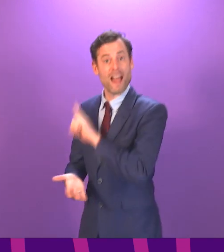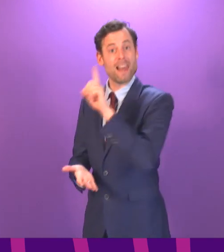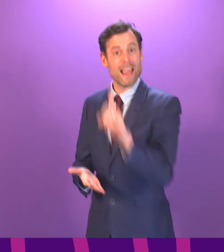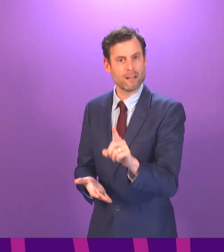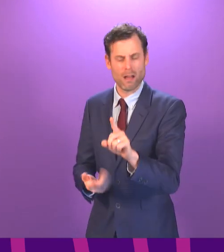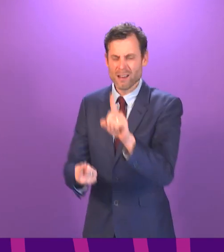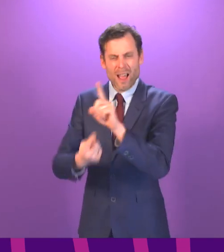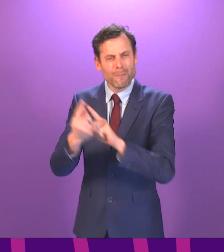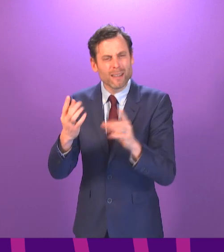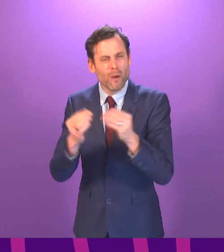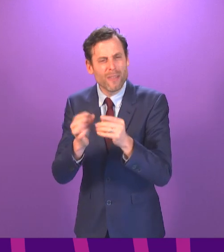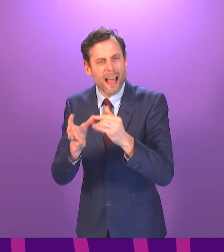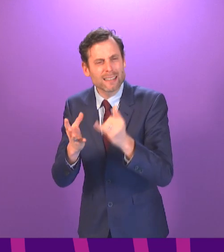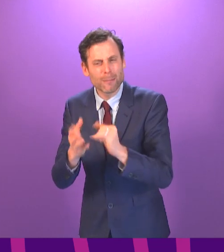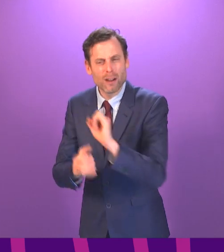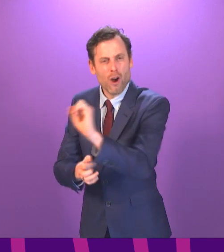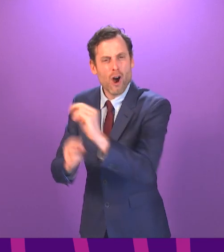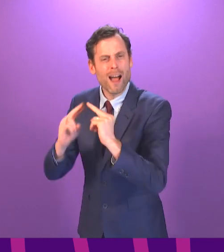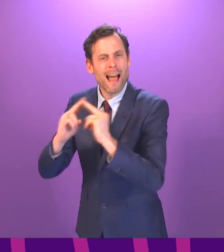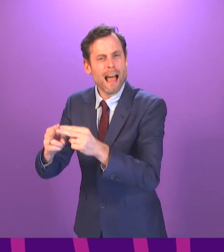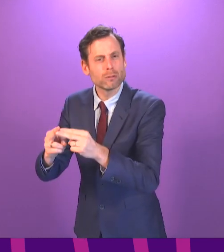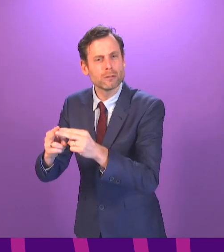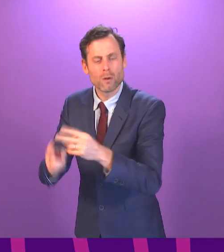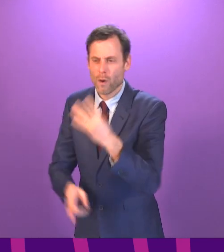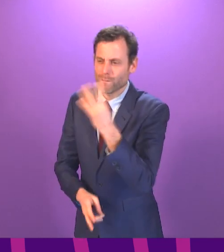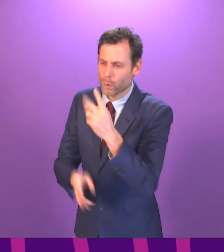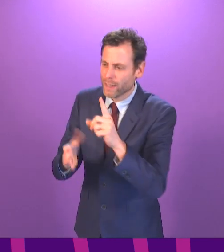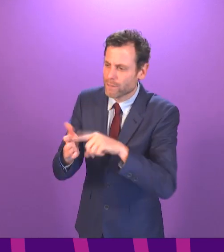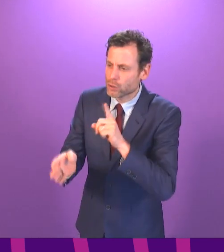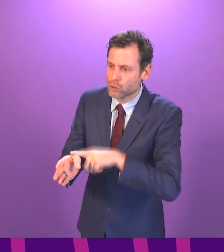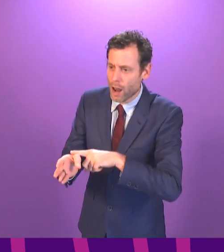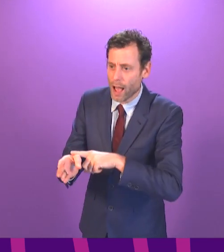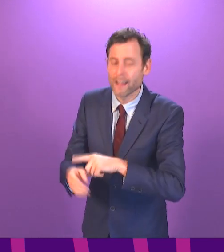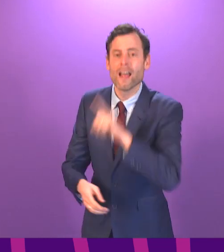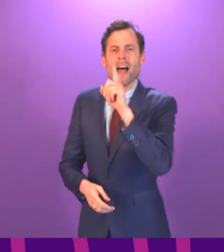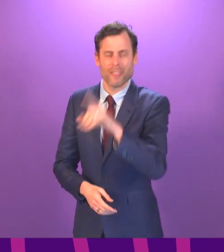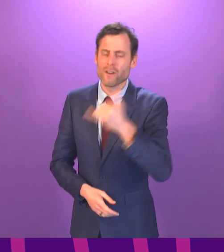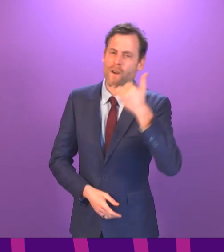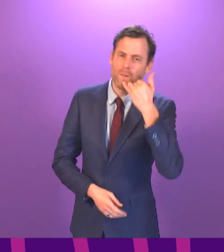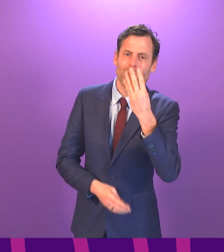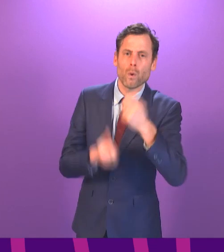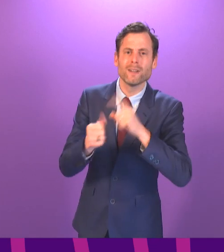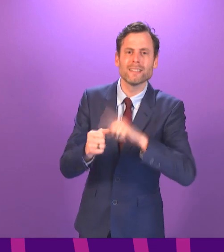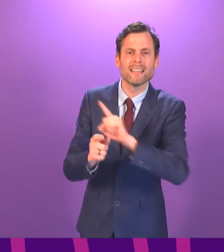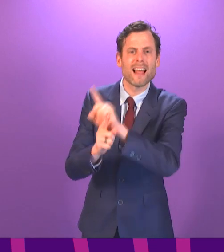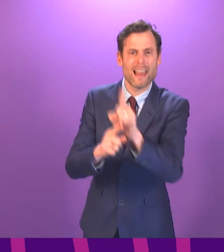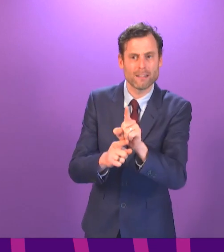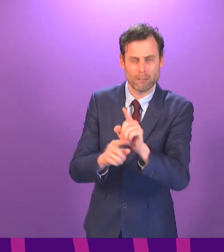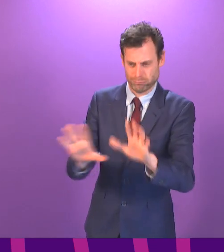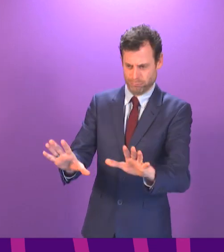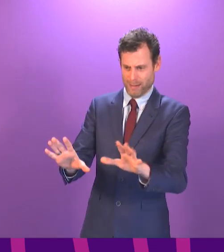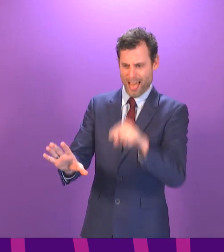meeting with Alex Salmond in her house on the 14th of July. Then she called him four days later. All of this on a government matter,